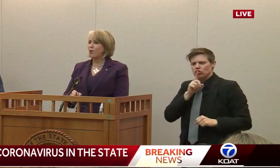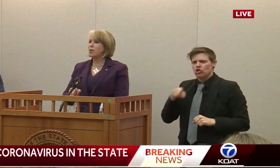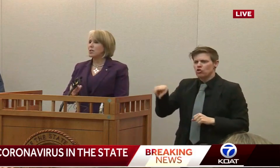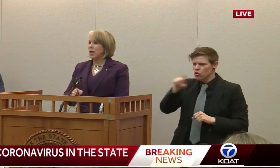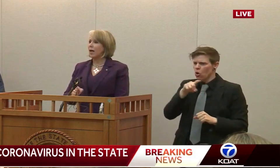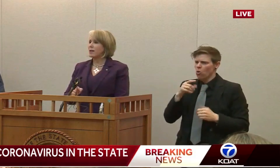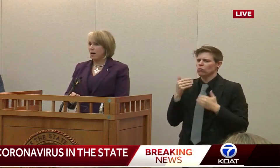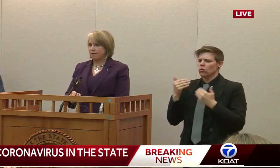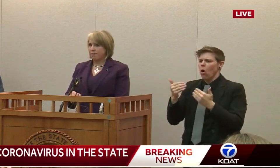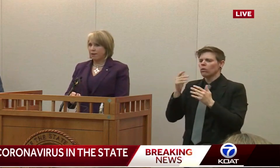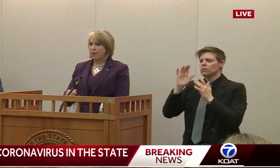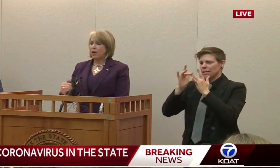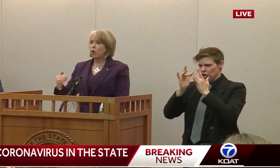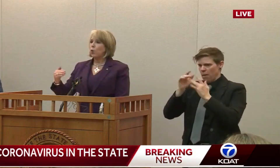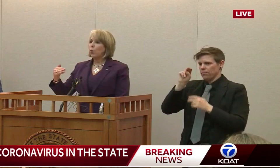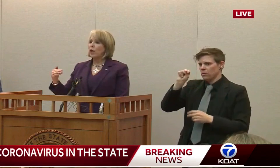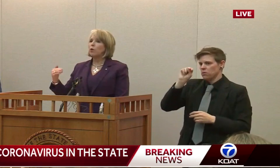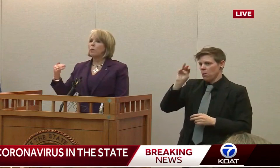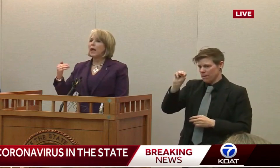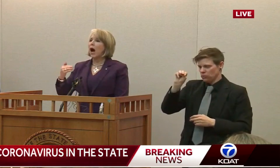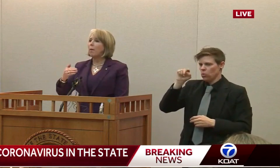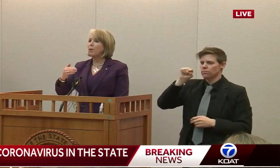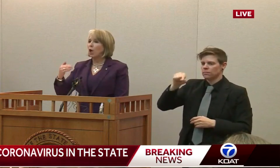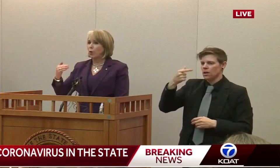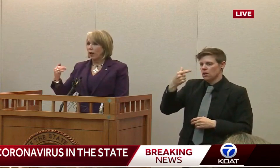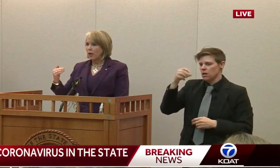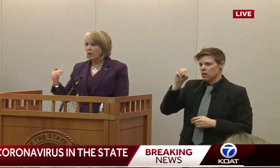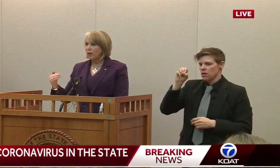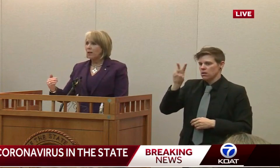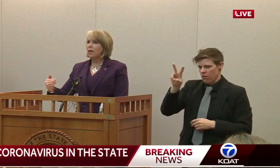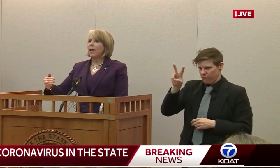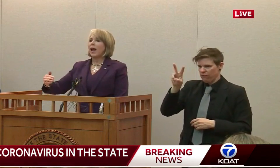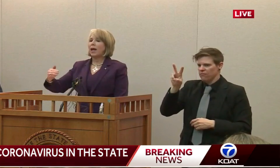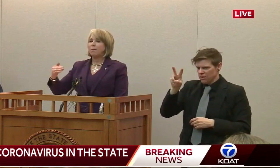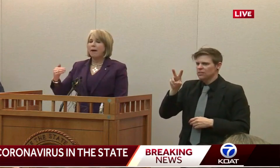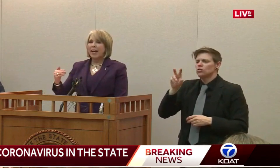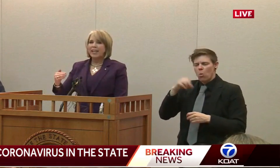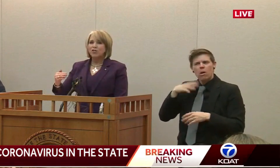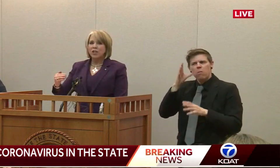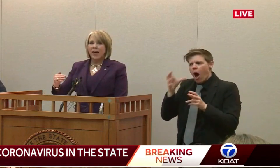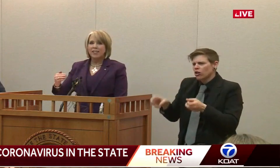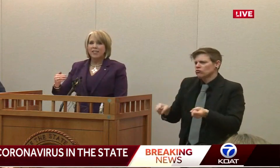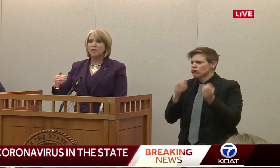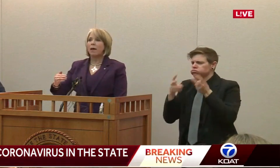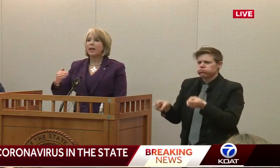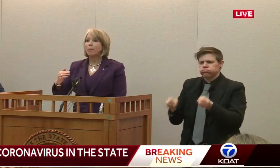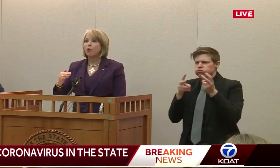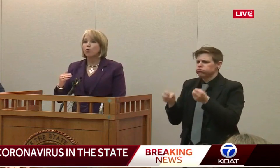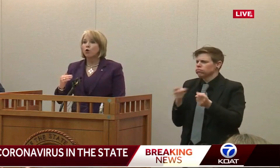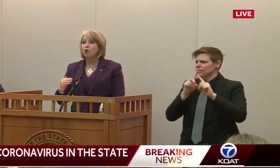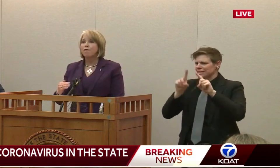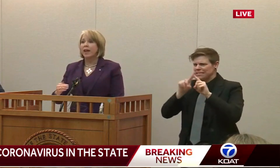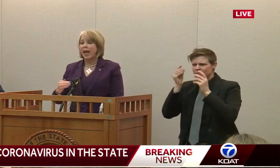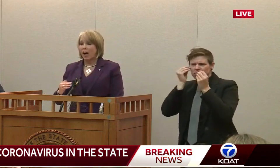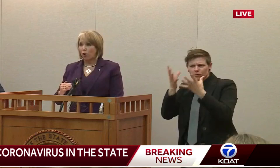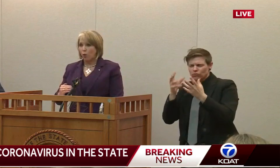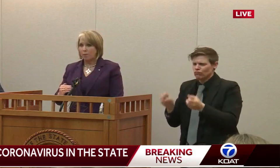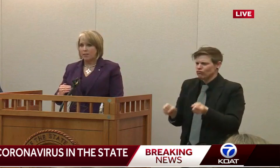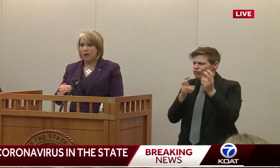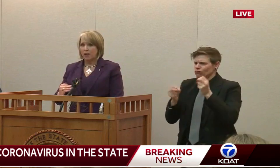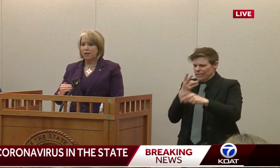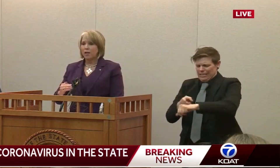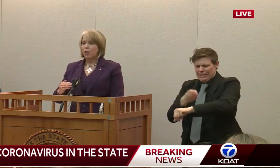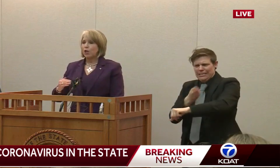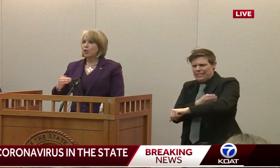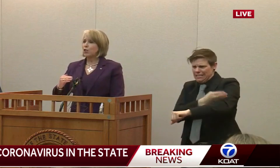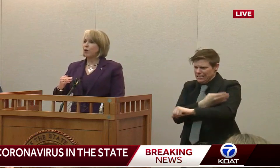NewMexico.gov. We will be uploading and managing that system and improving our